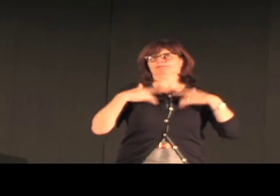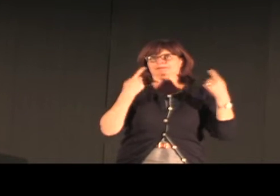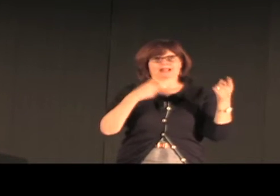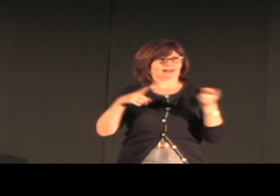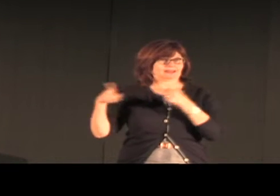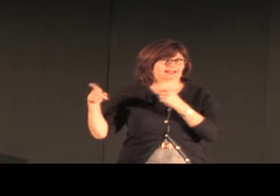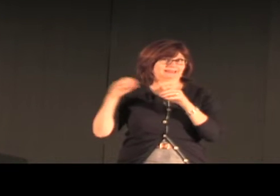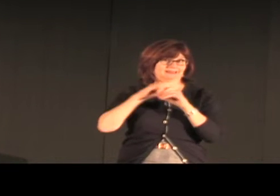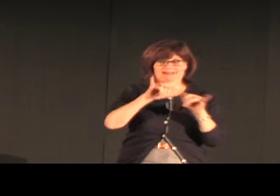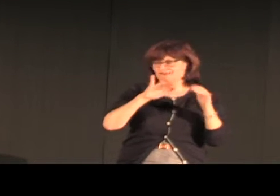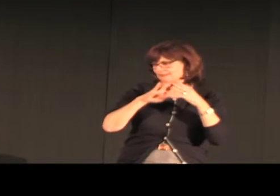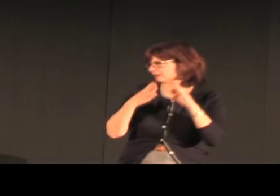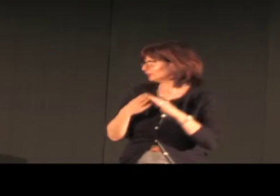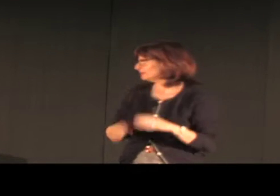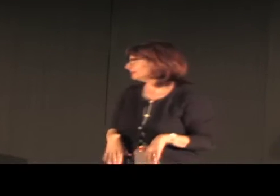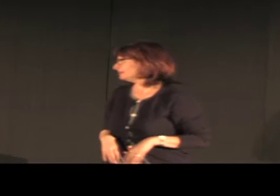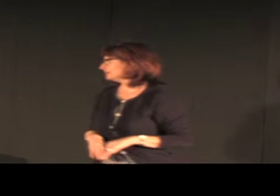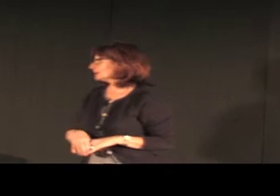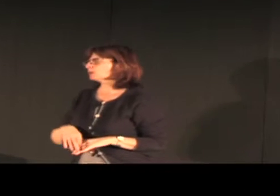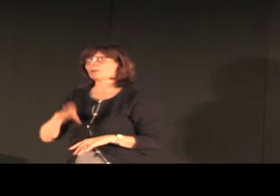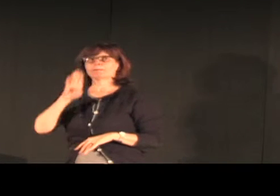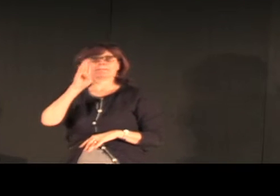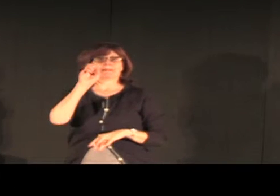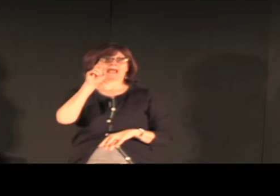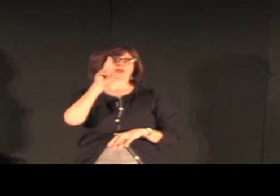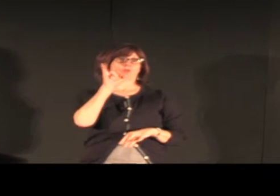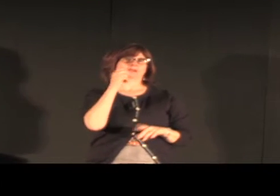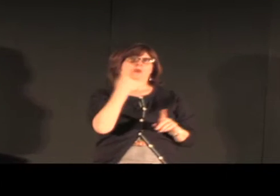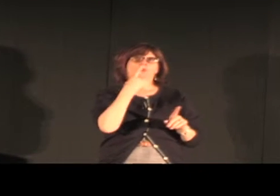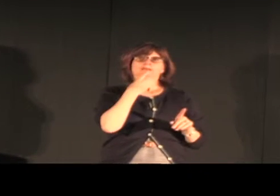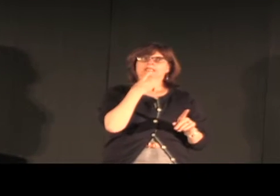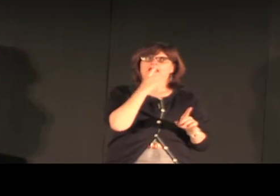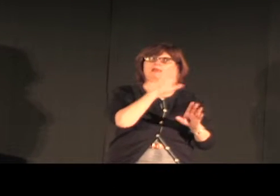The wool is important for them. It's a source of sustenance for the village.